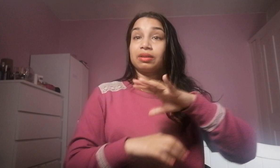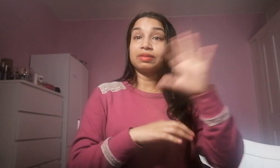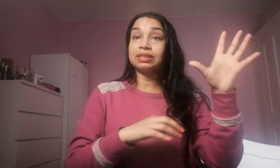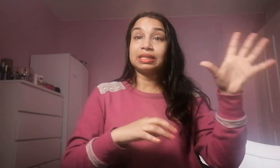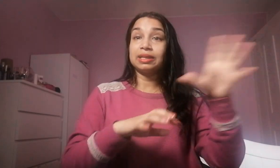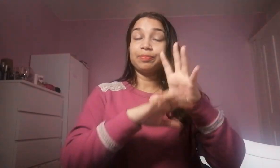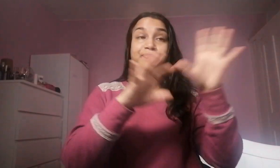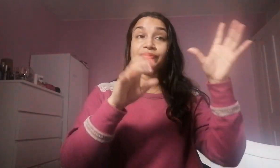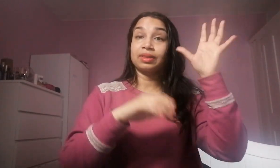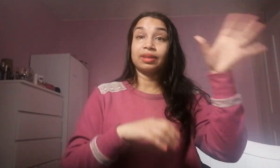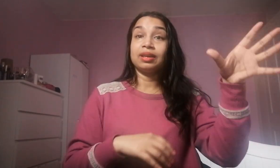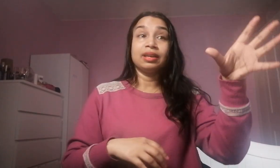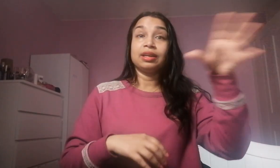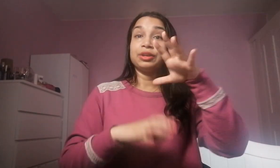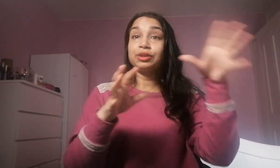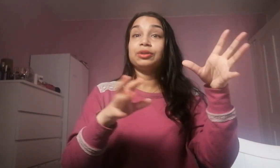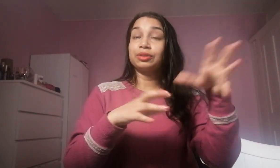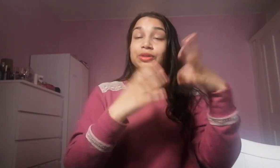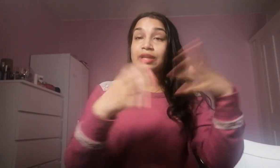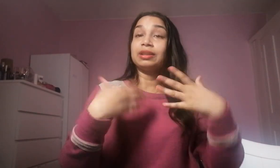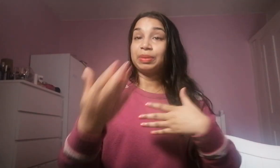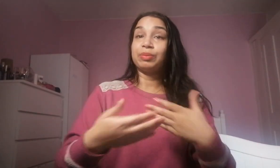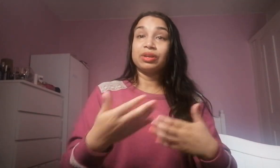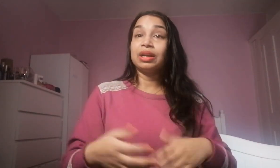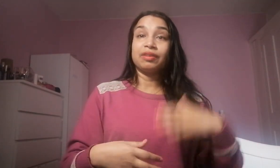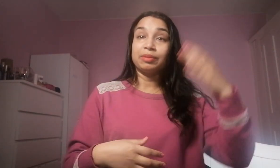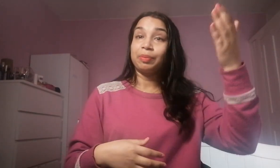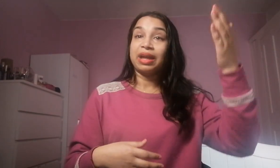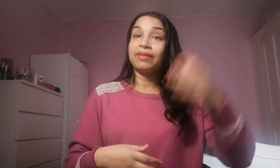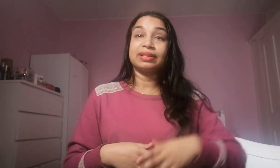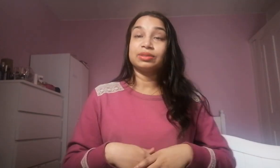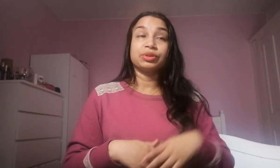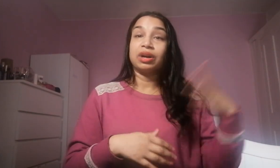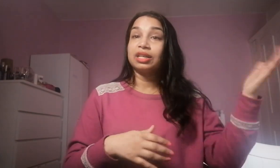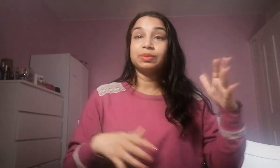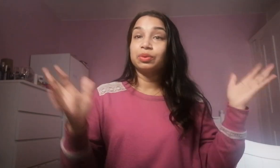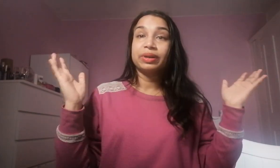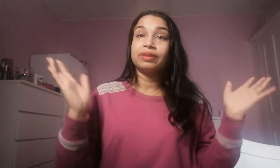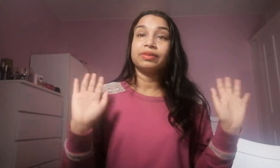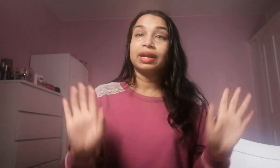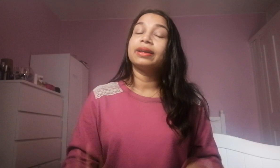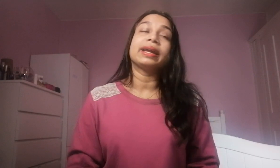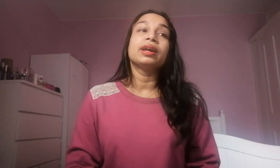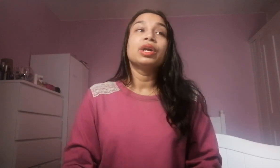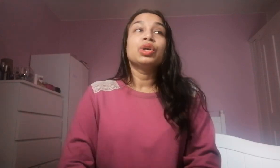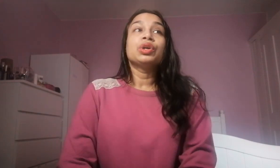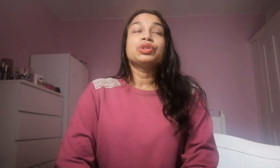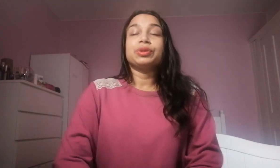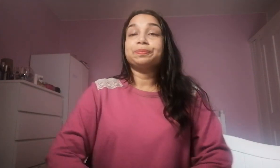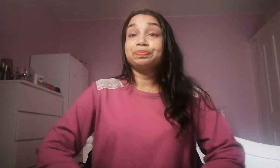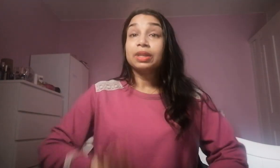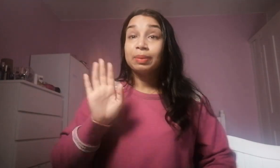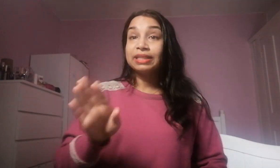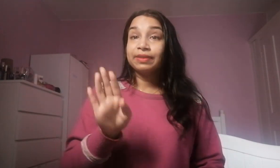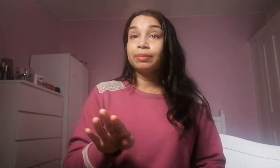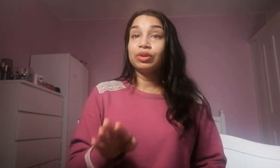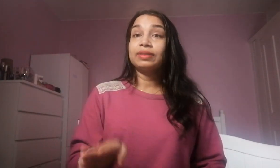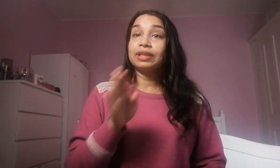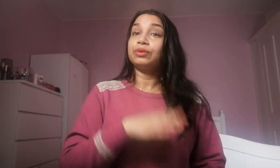obviously you do the people you love your parents or your husband or whatever right okay so but it's very important that you